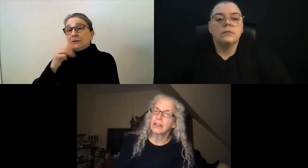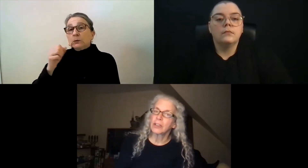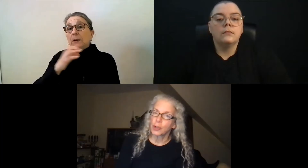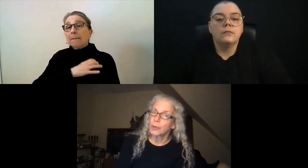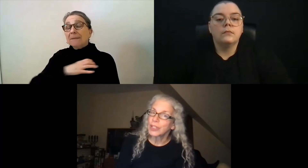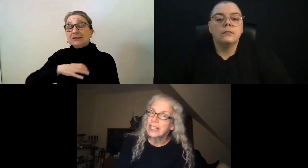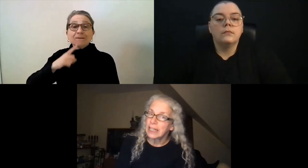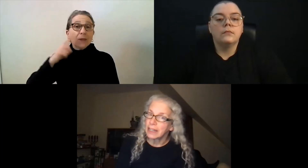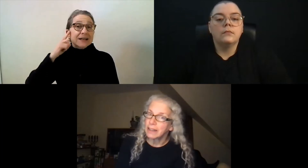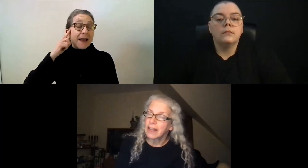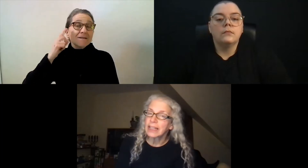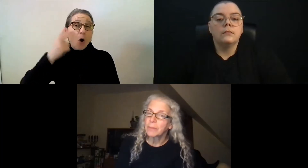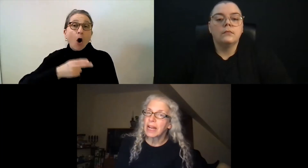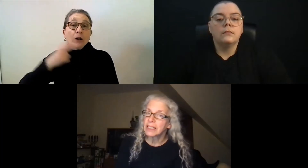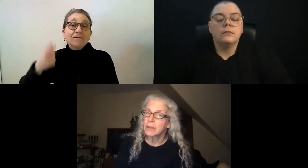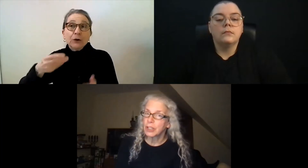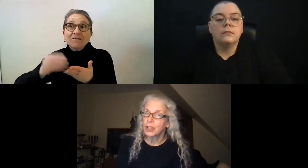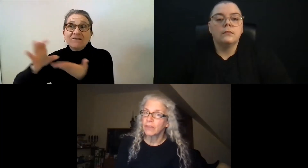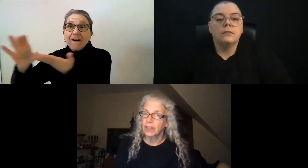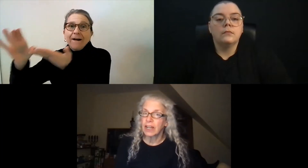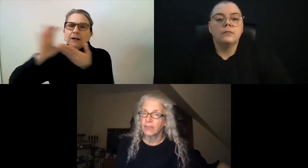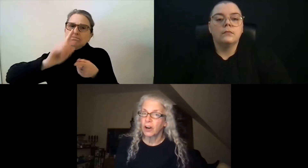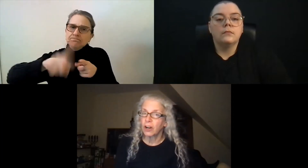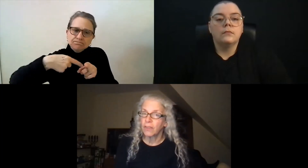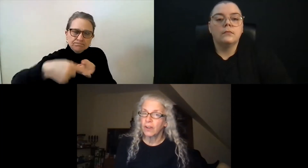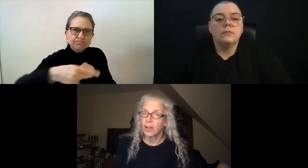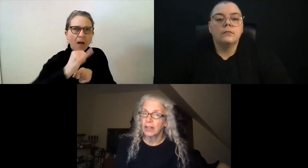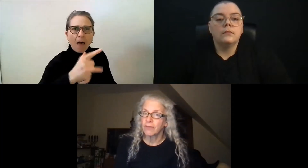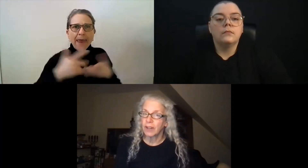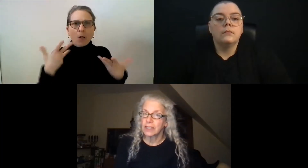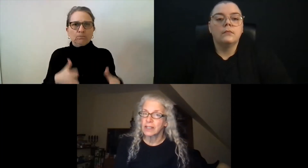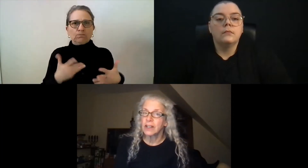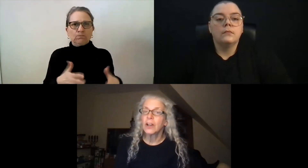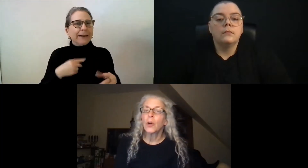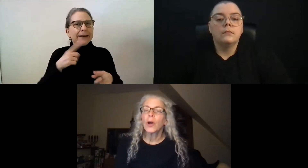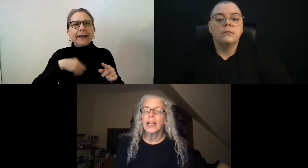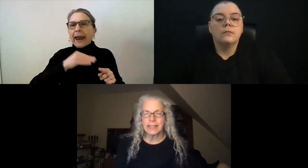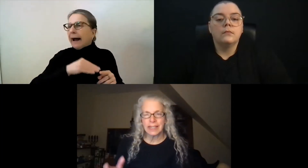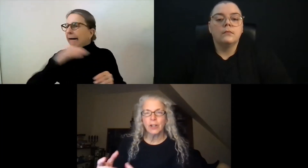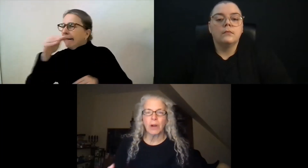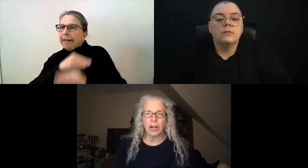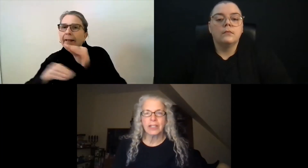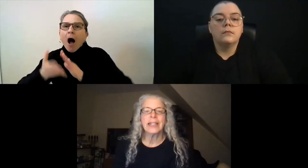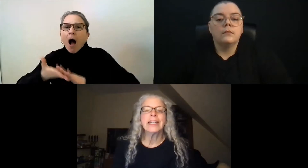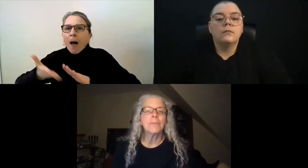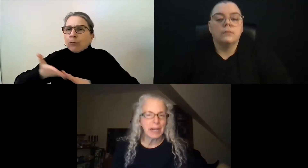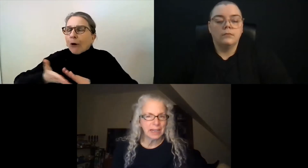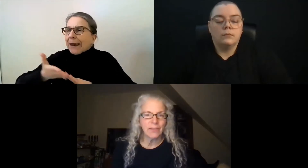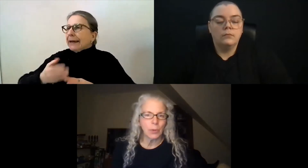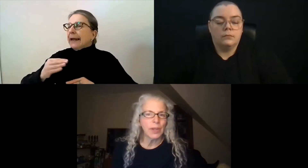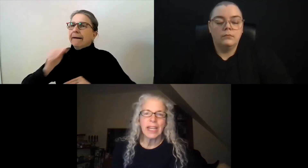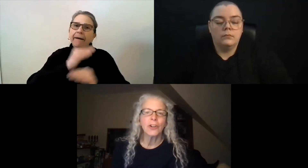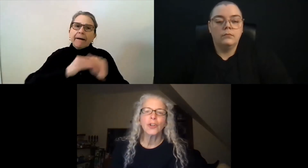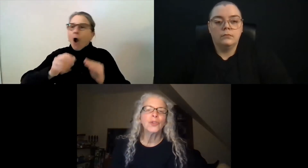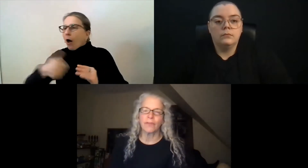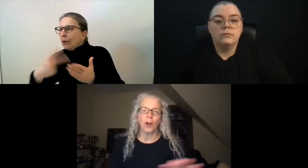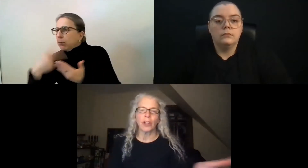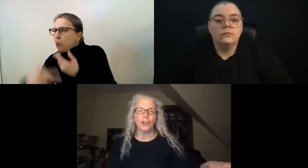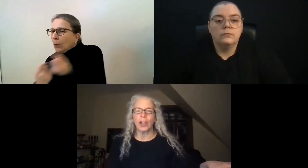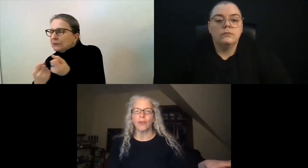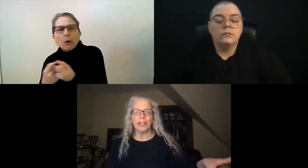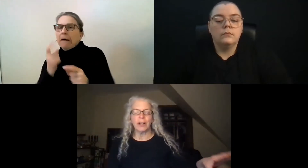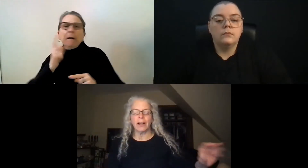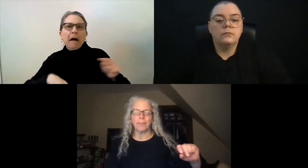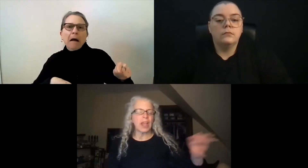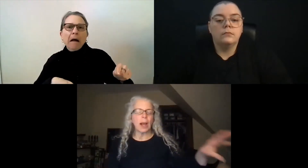consumers need, like the Mass Commission for the Deaf and Hard of Hearing funds is earmarked to independent living. We can't use it for